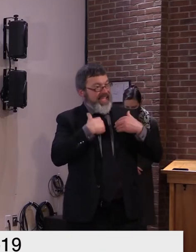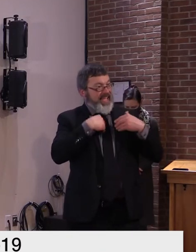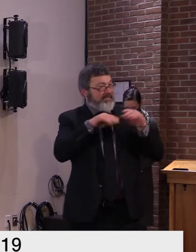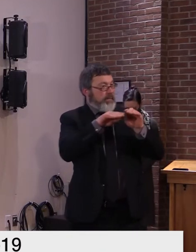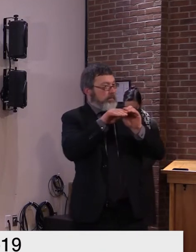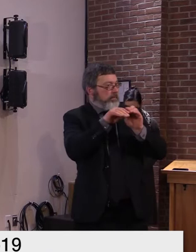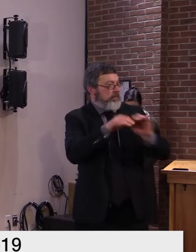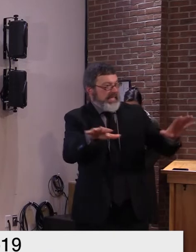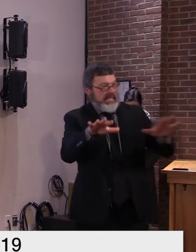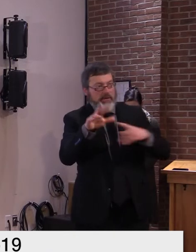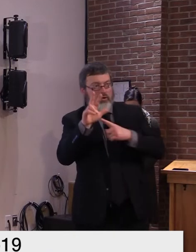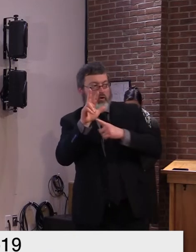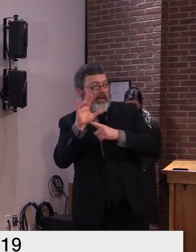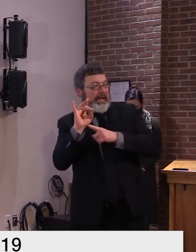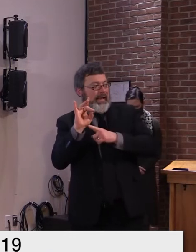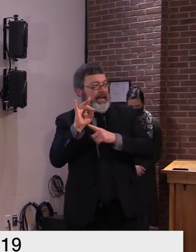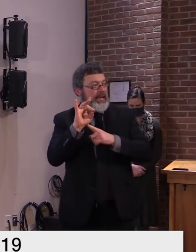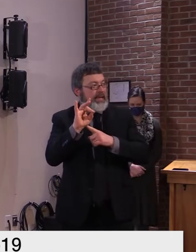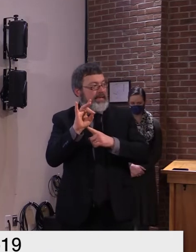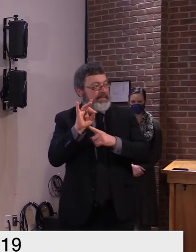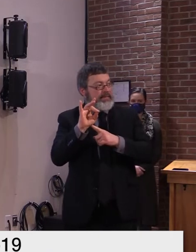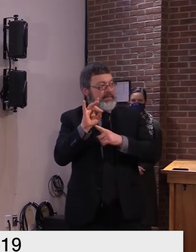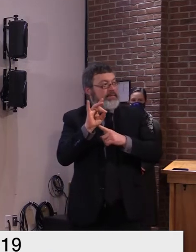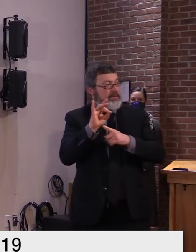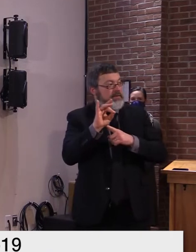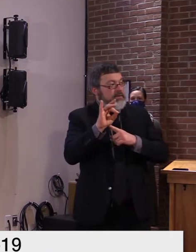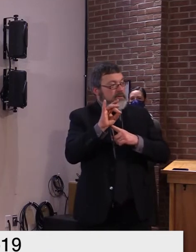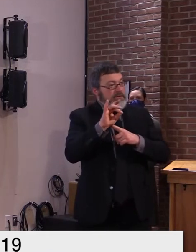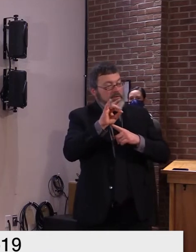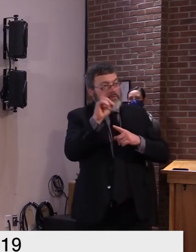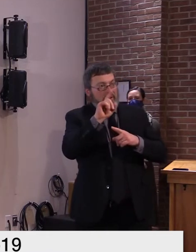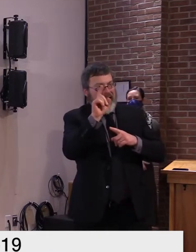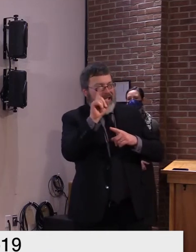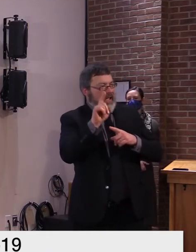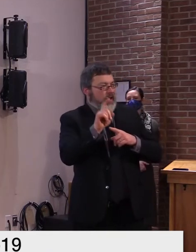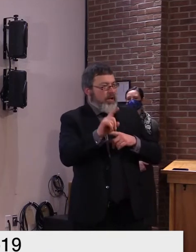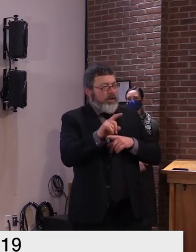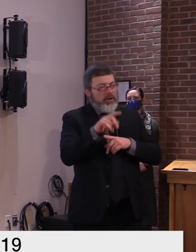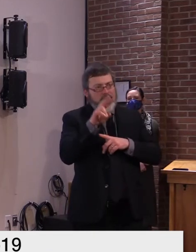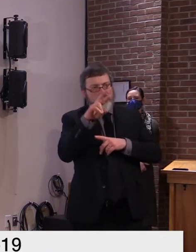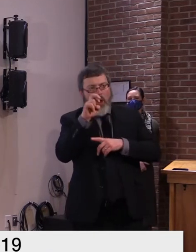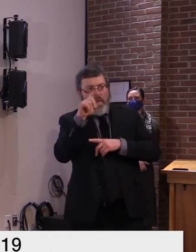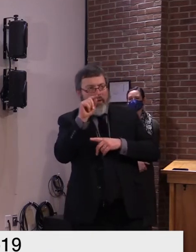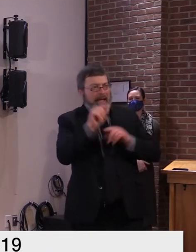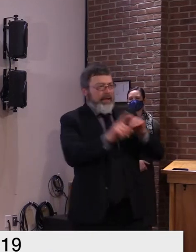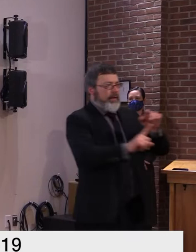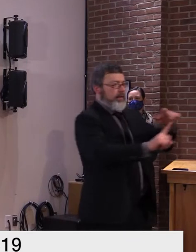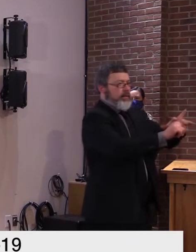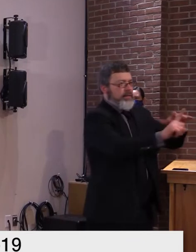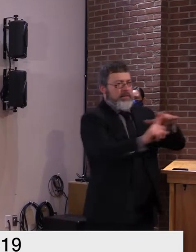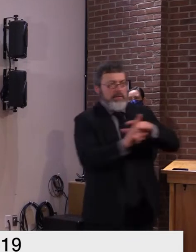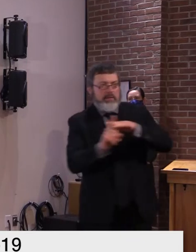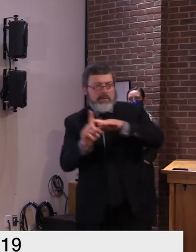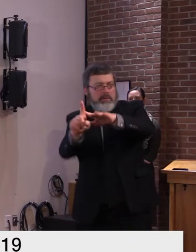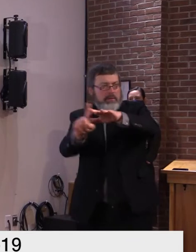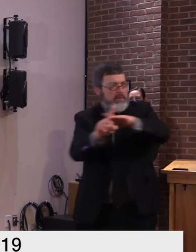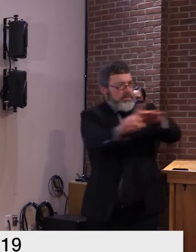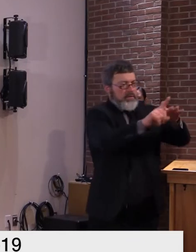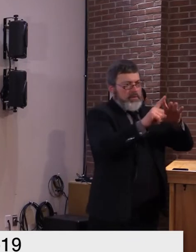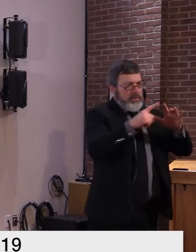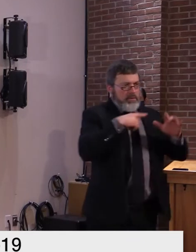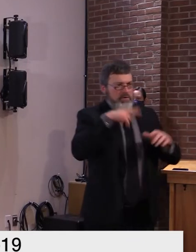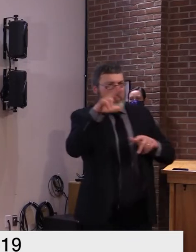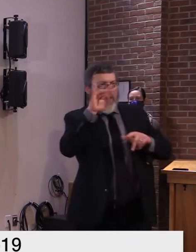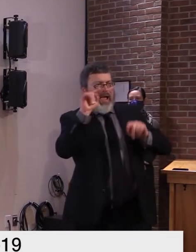and we've not seen new escalations in our level or percent positivity as our neighbors in even this region